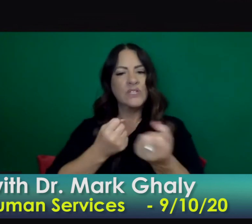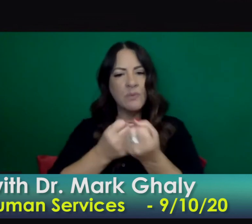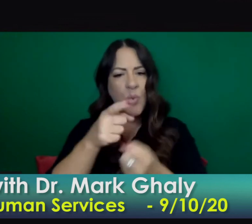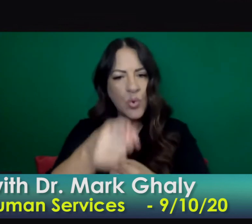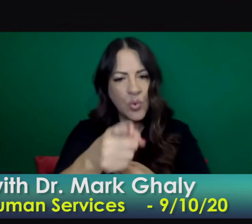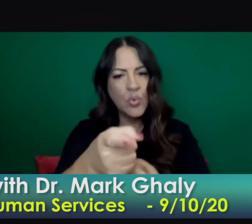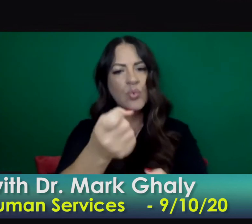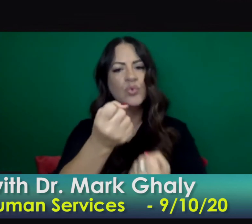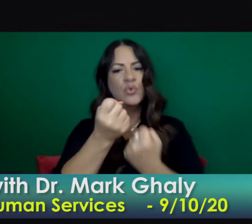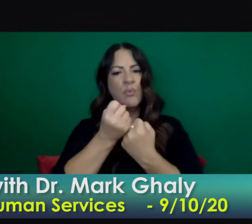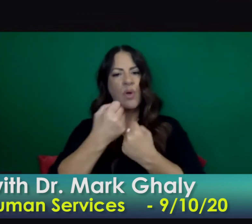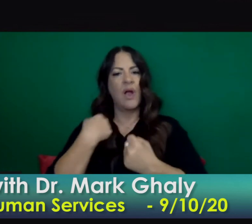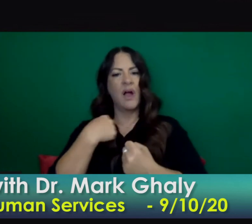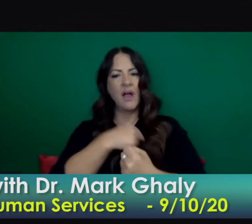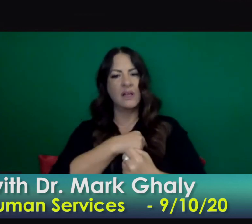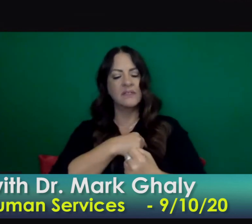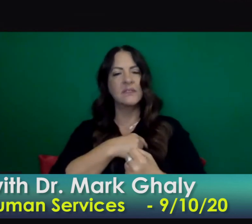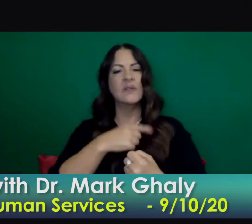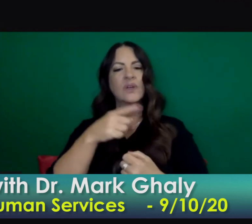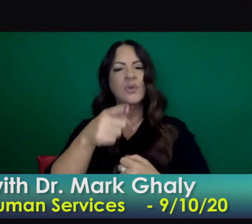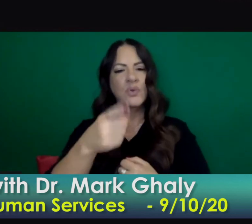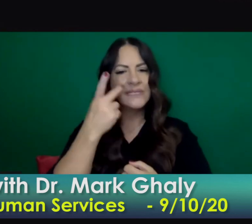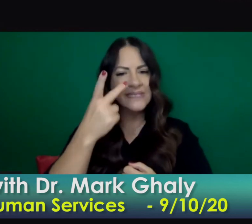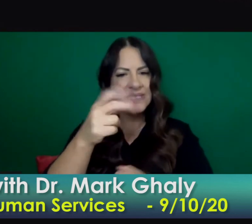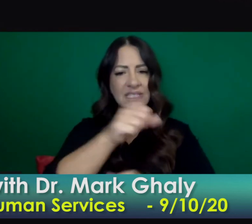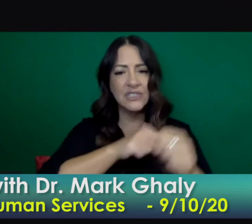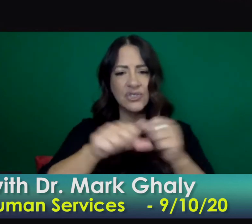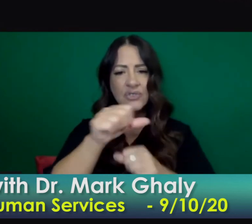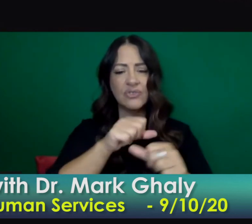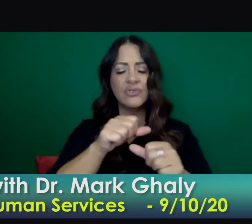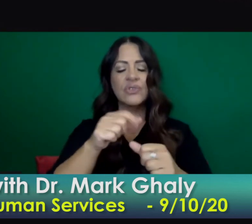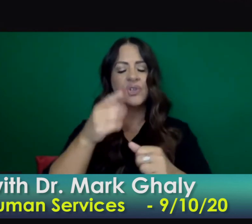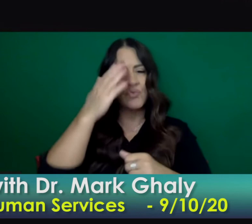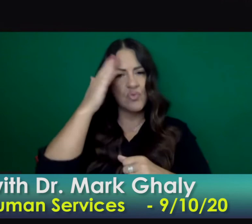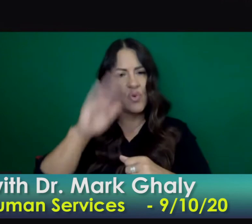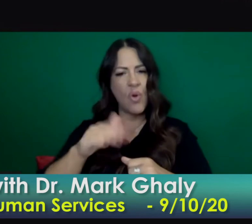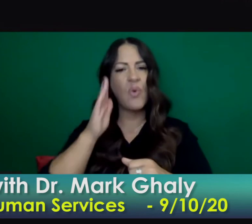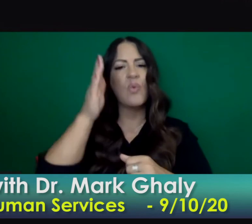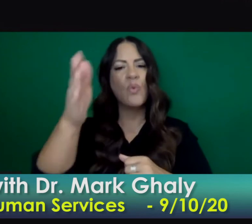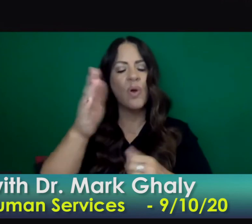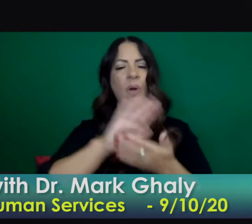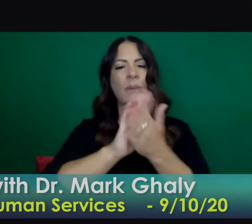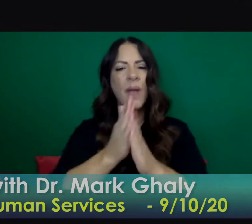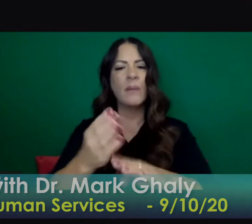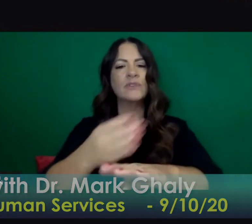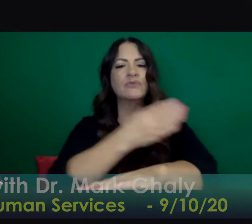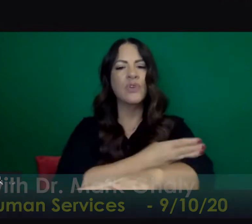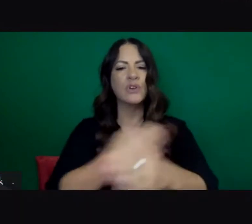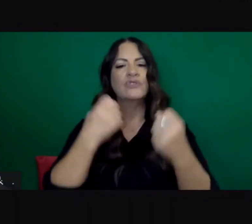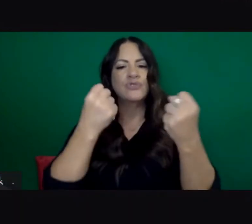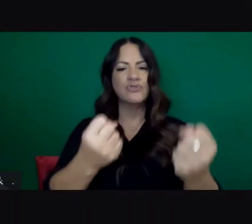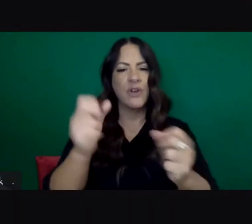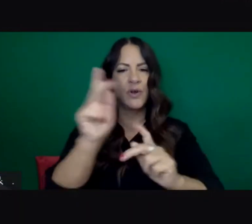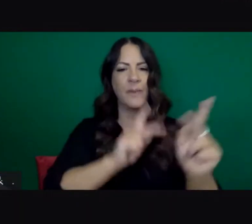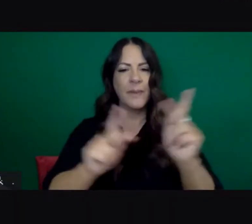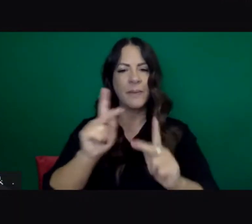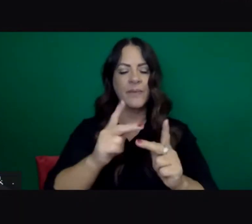us so that we see ourselves on the other end of this a stronger and better state uh have a great afternoon